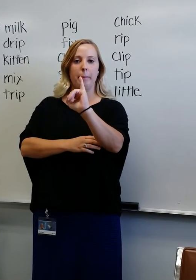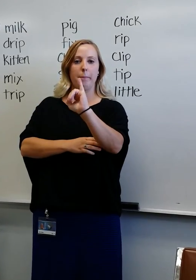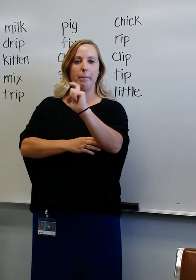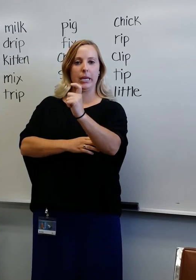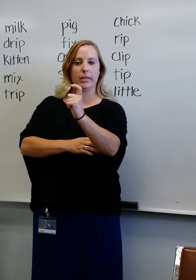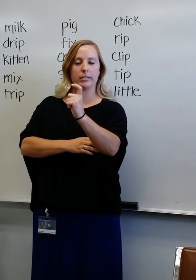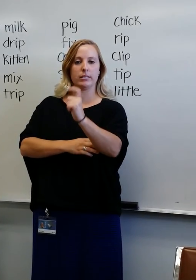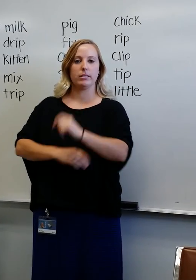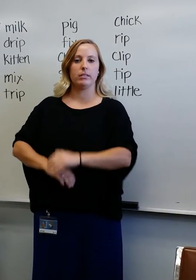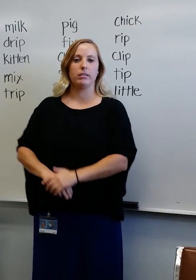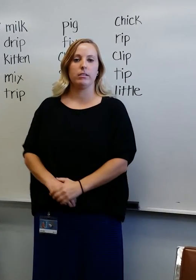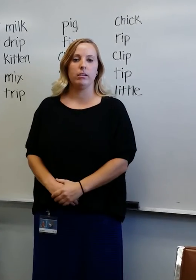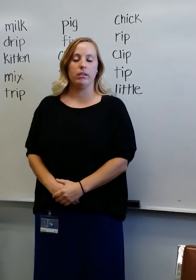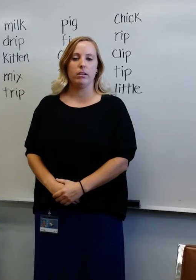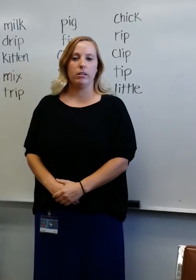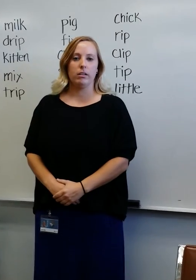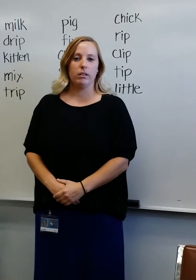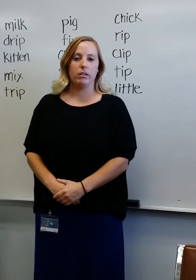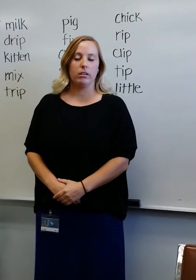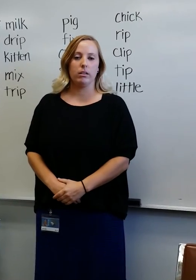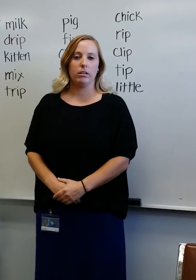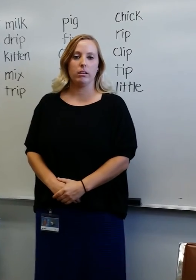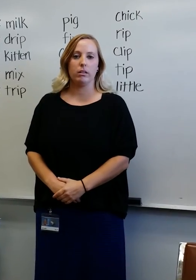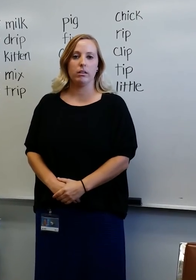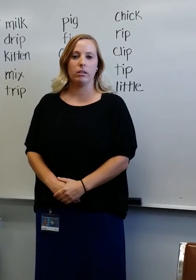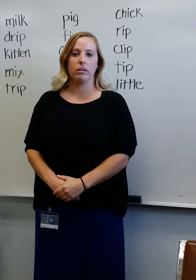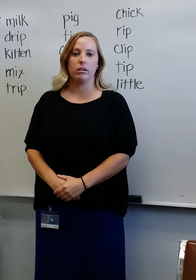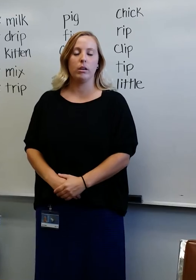Mix. Please do not mix the paint.